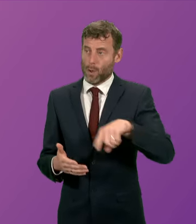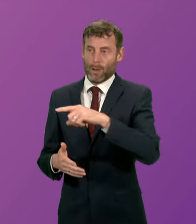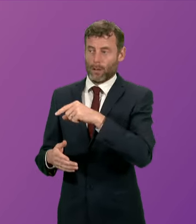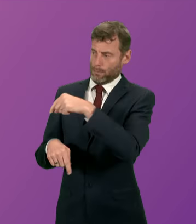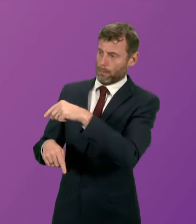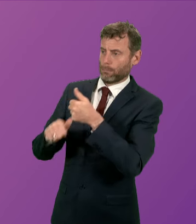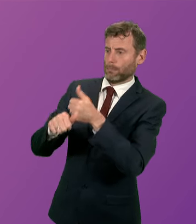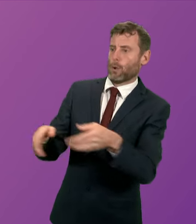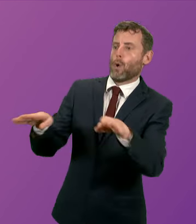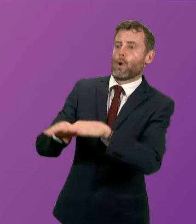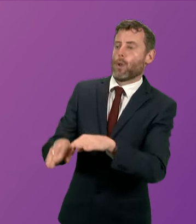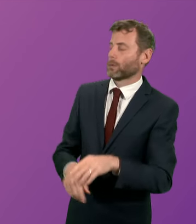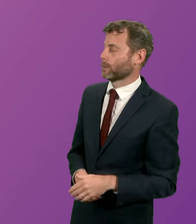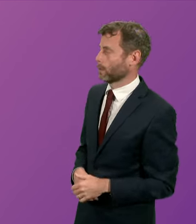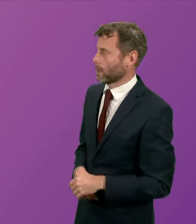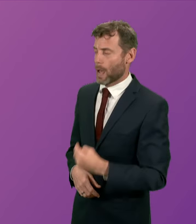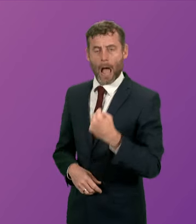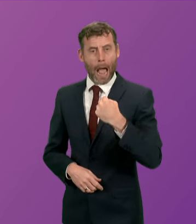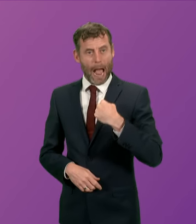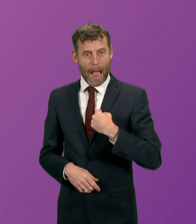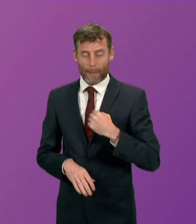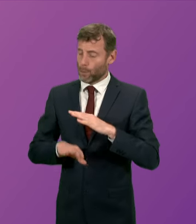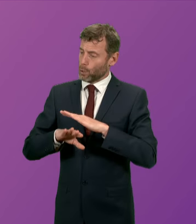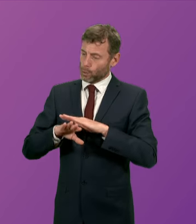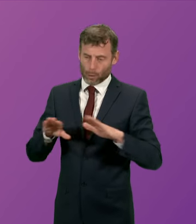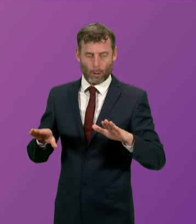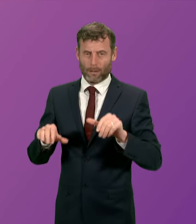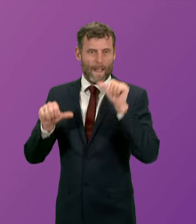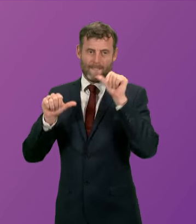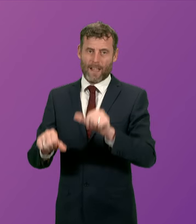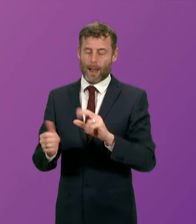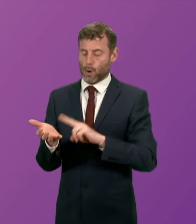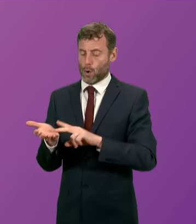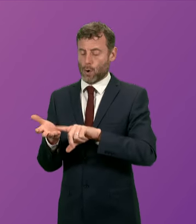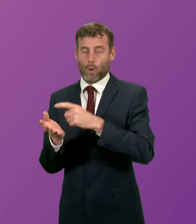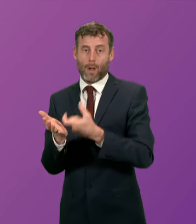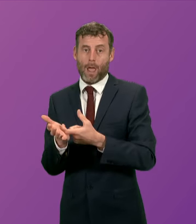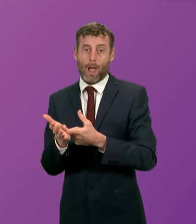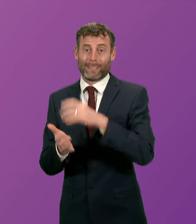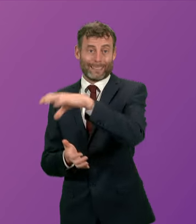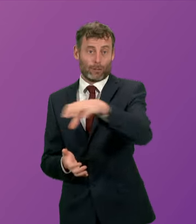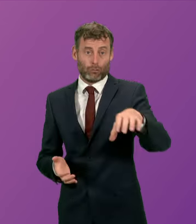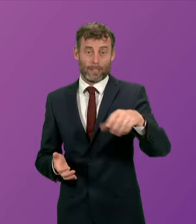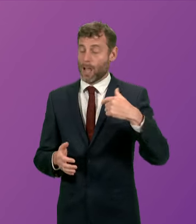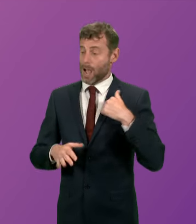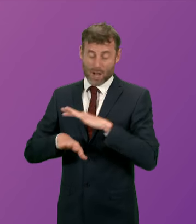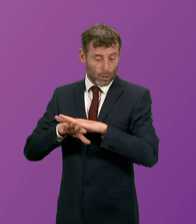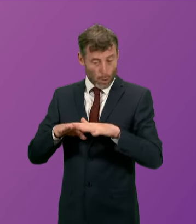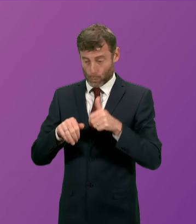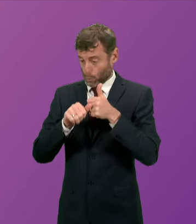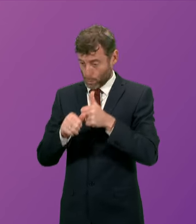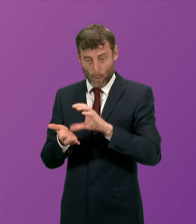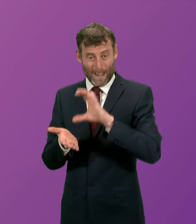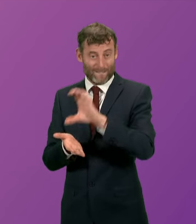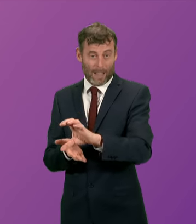have a different opinion to me I'm not a fan of the nuclear industry I don't support the investment in nuclear power plants